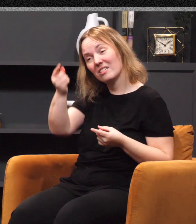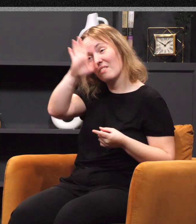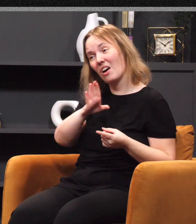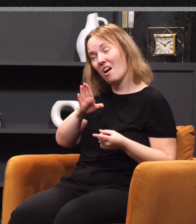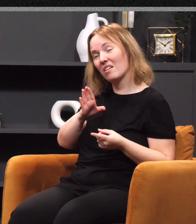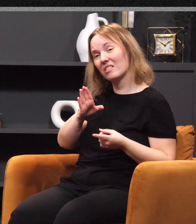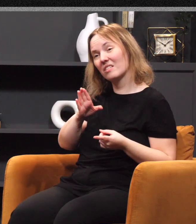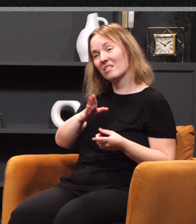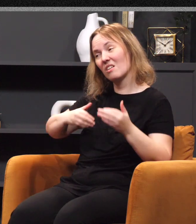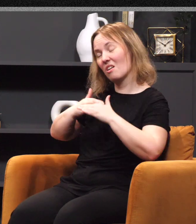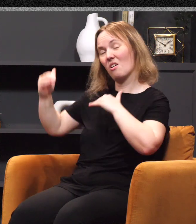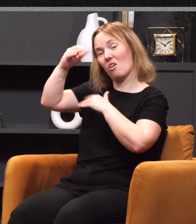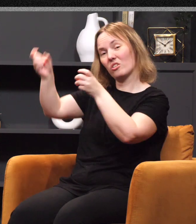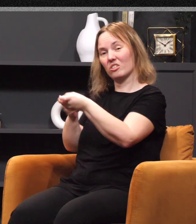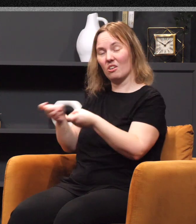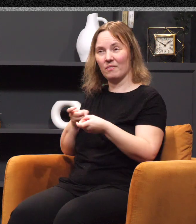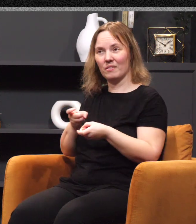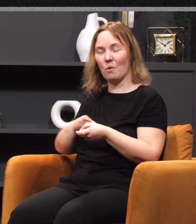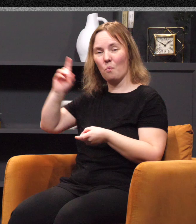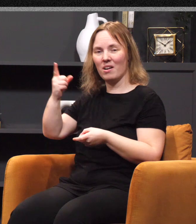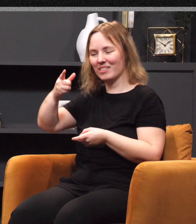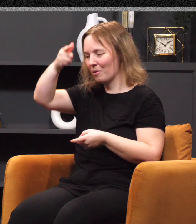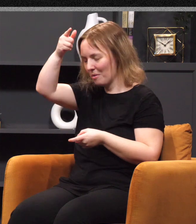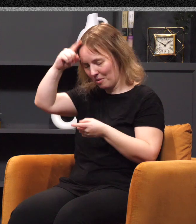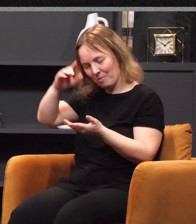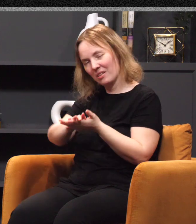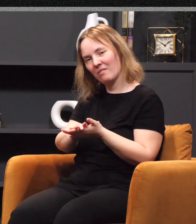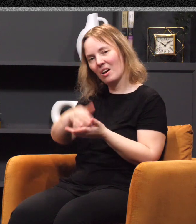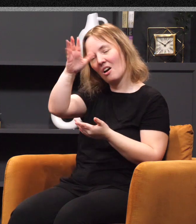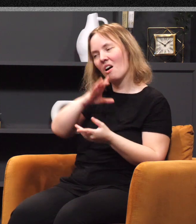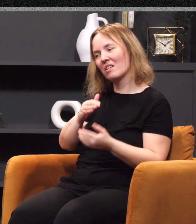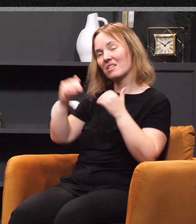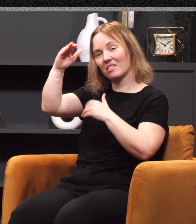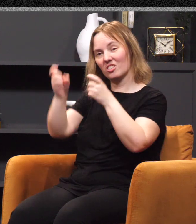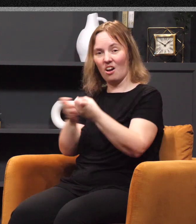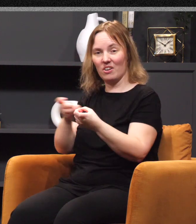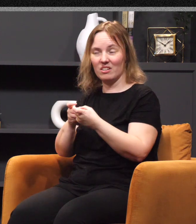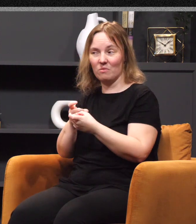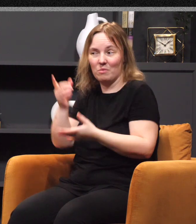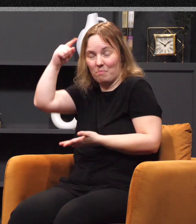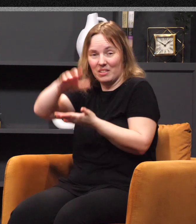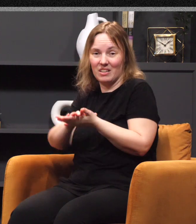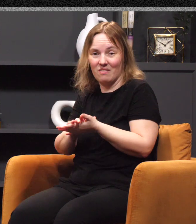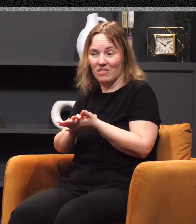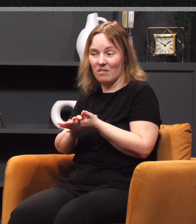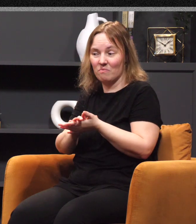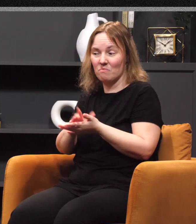One is that we believe God is sovereign and therefore, whatever happens, just happens. There's some faiths around the world that believe that, well,